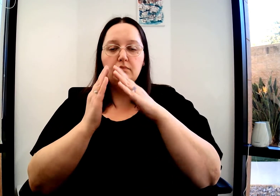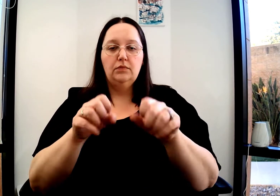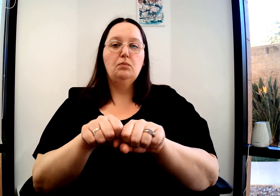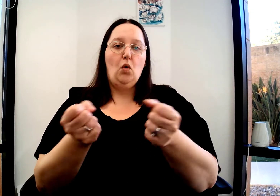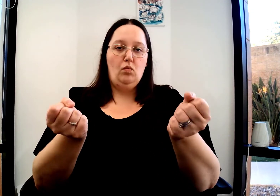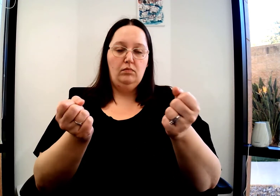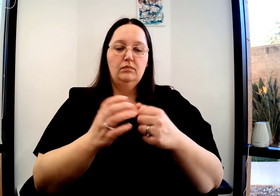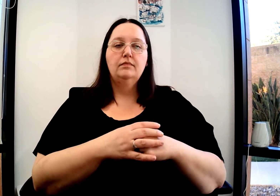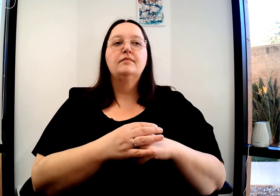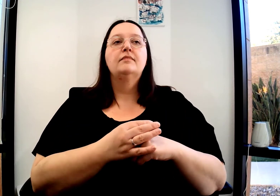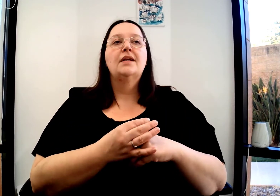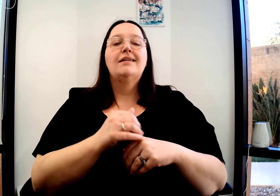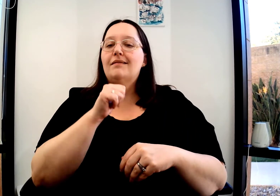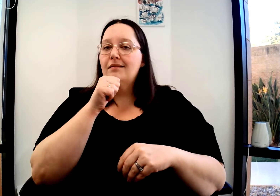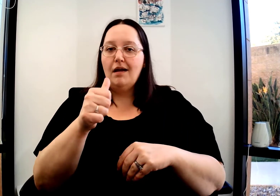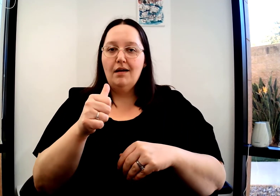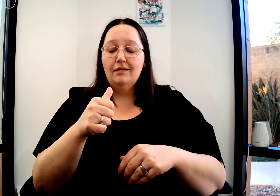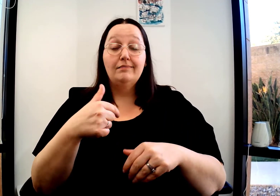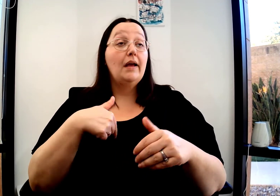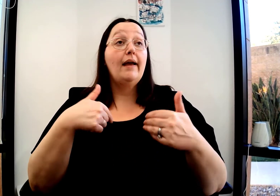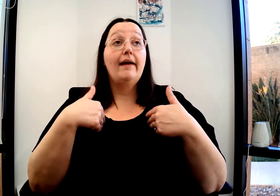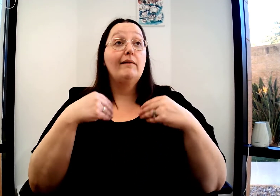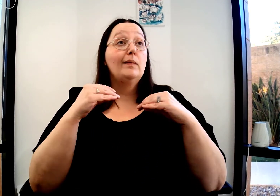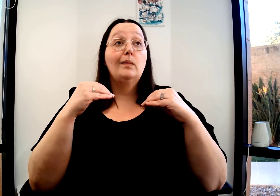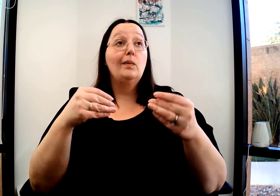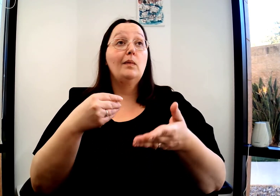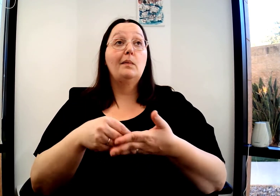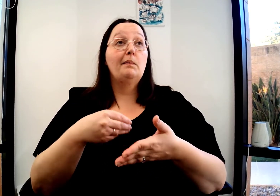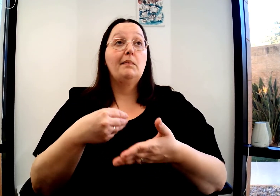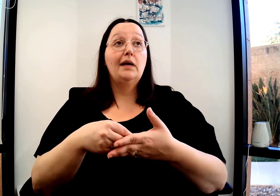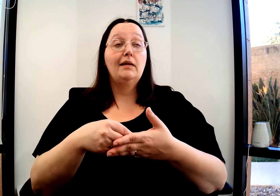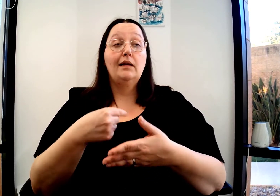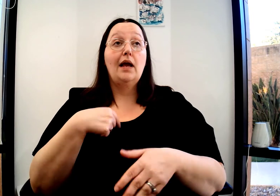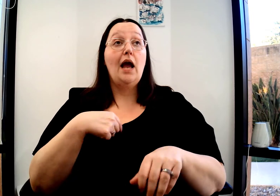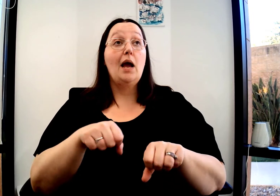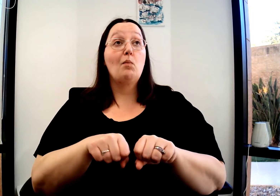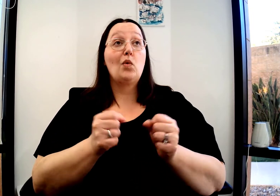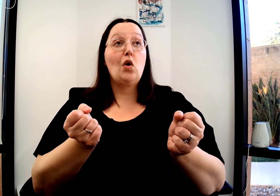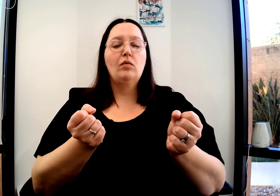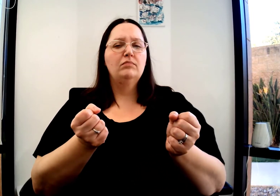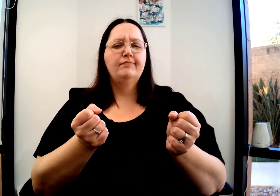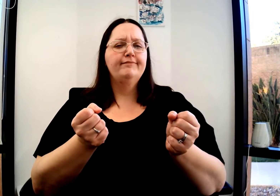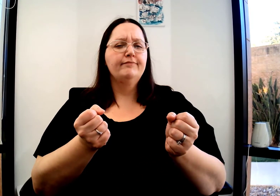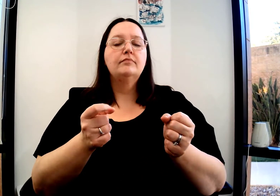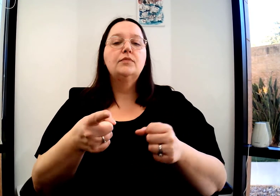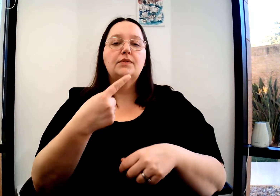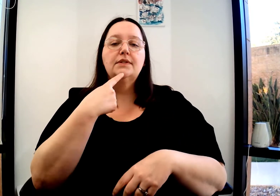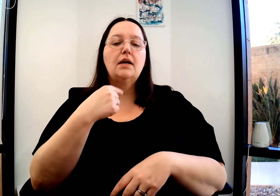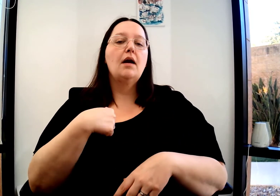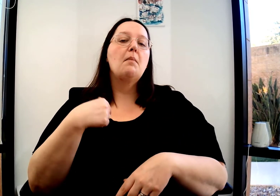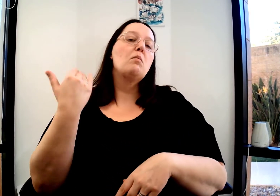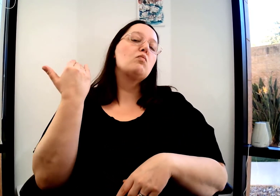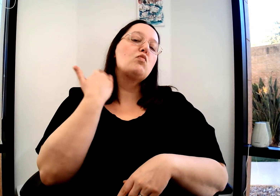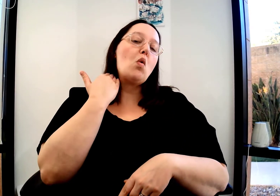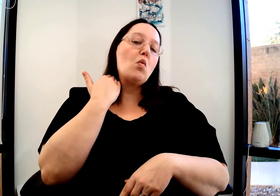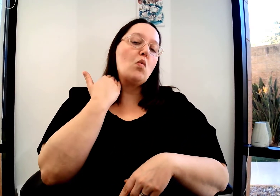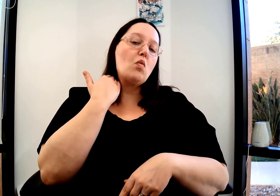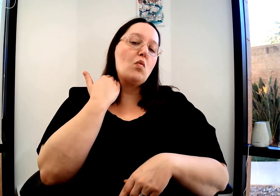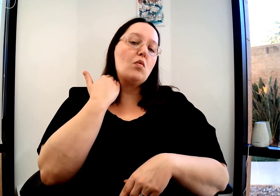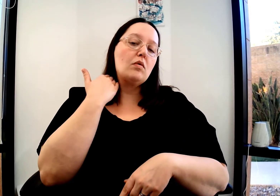I broke my bed. Whatever. Broke. This does not mean broke as in, I have no money. Instead, you would